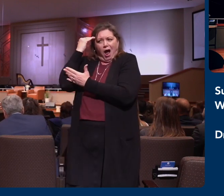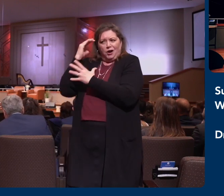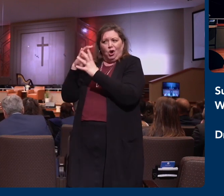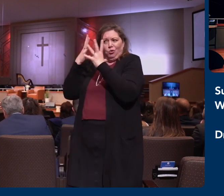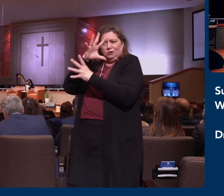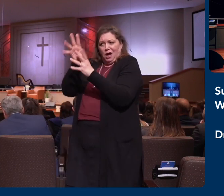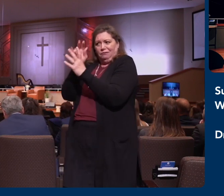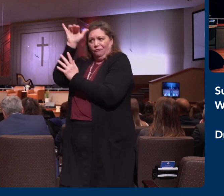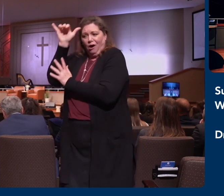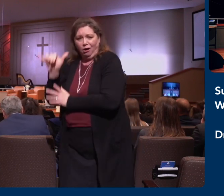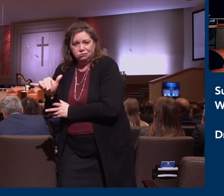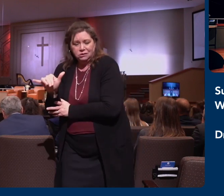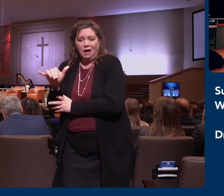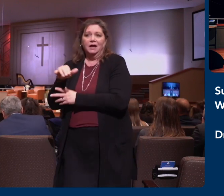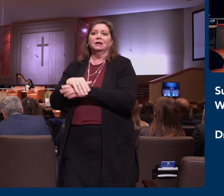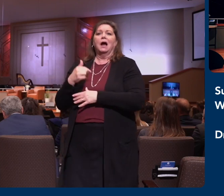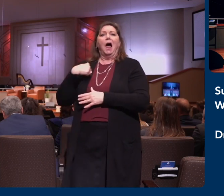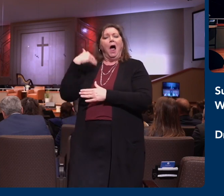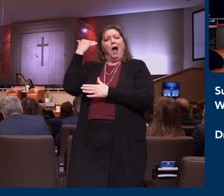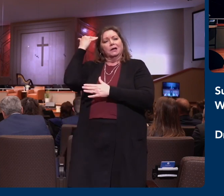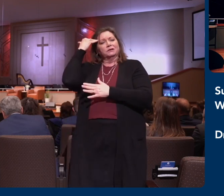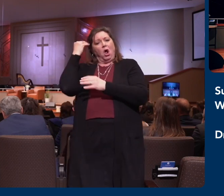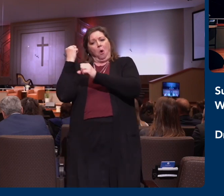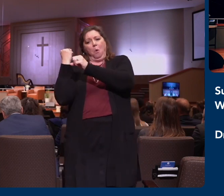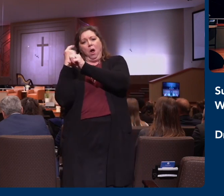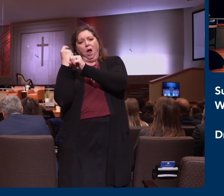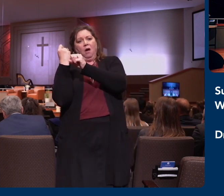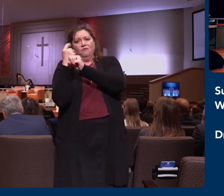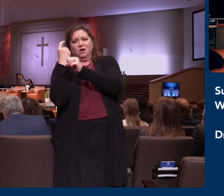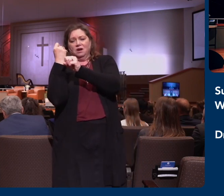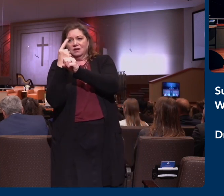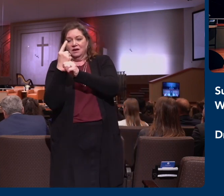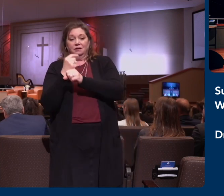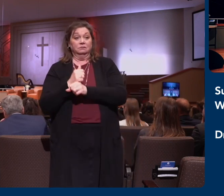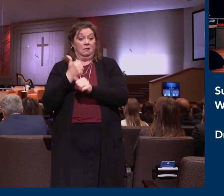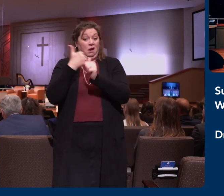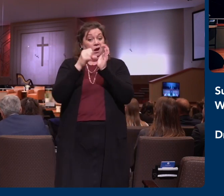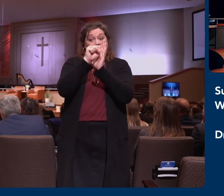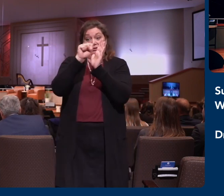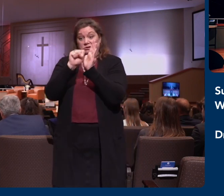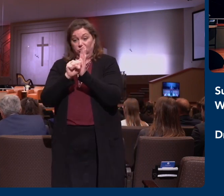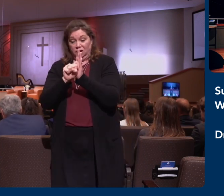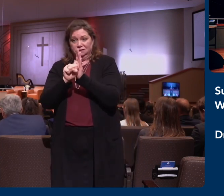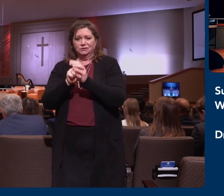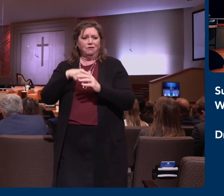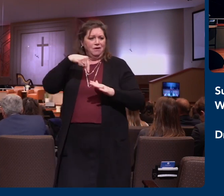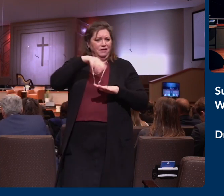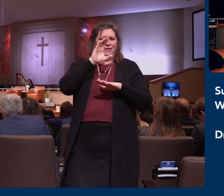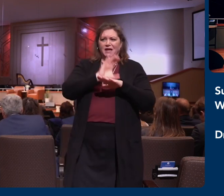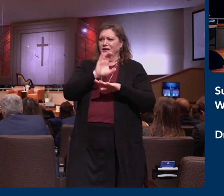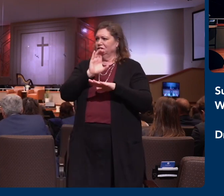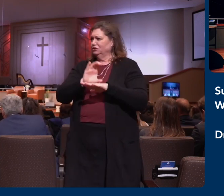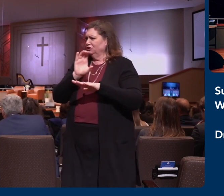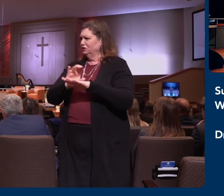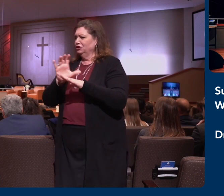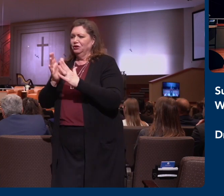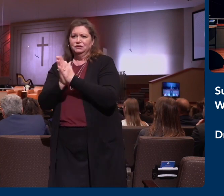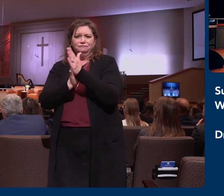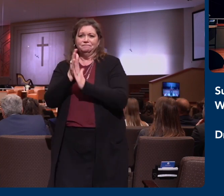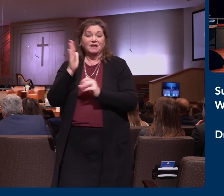I know each year, every semester when you come back to campus, this church is energized. And I was sitting there thinking just a